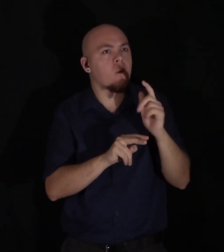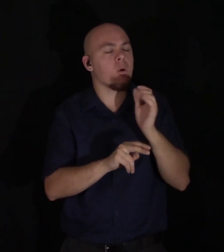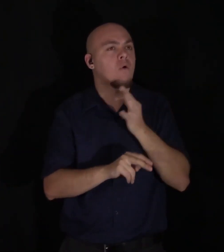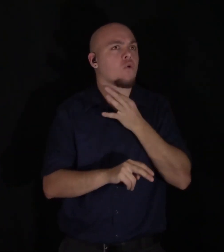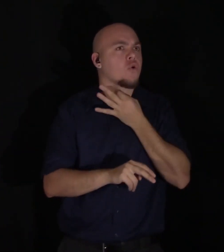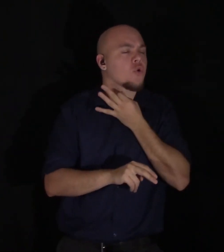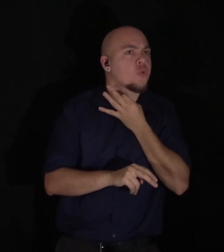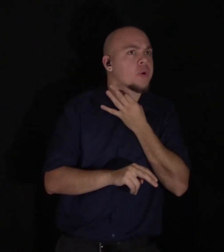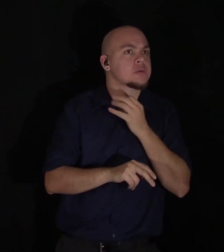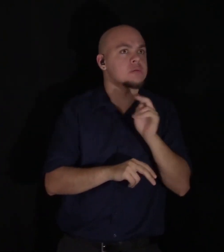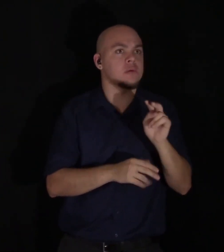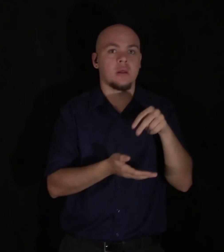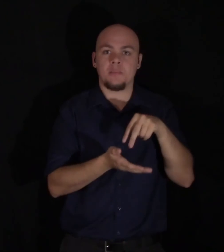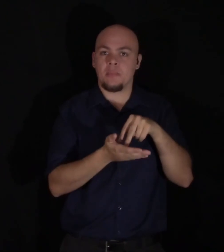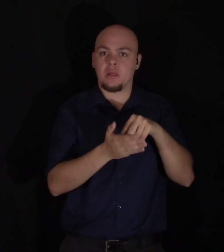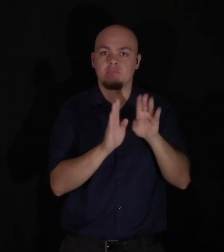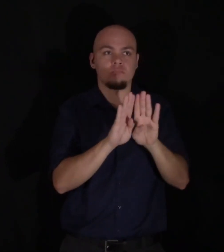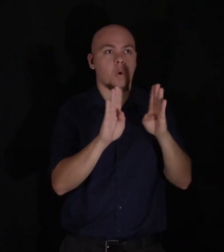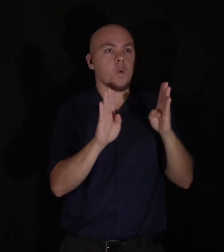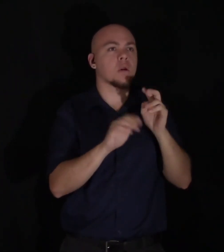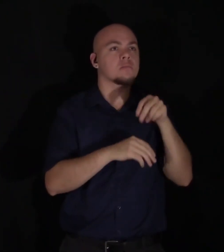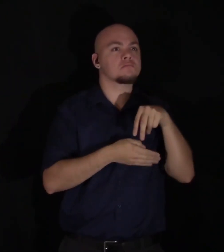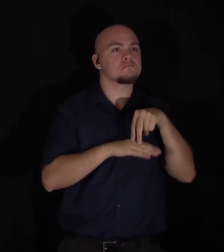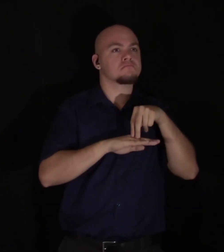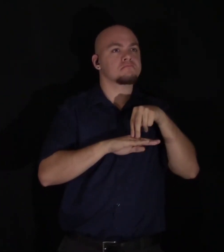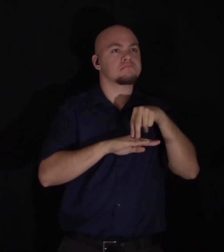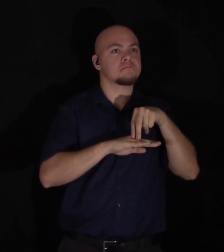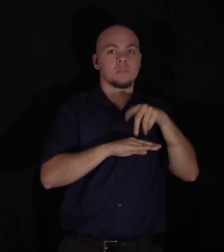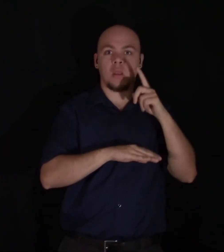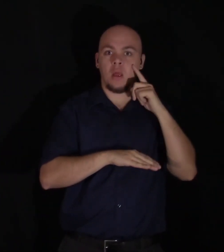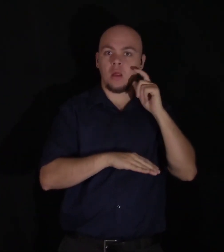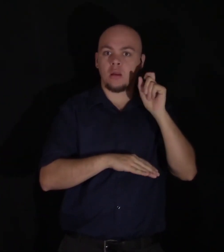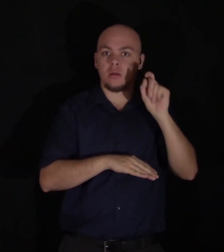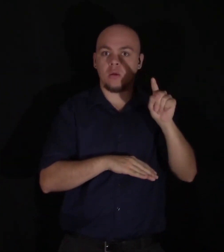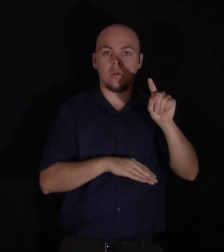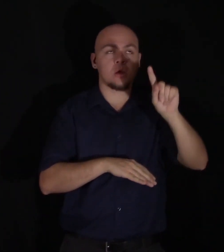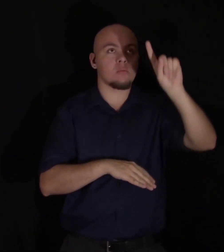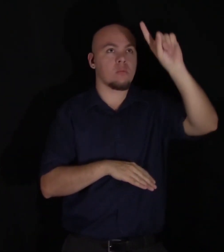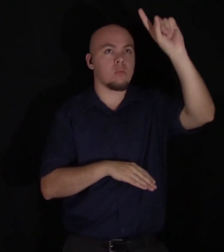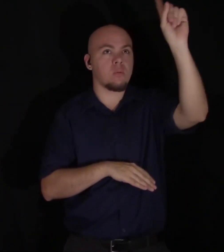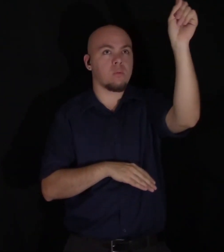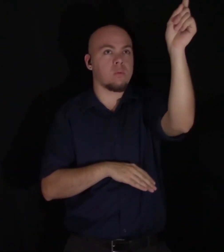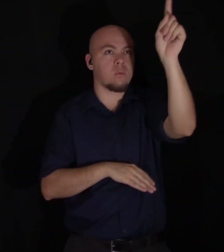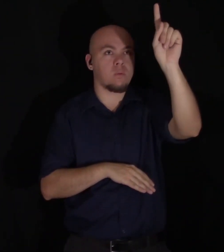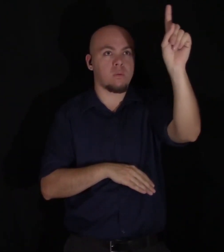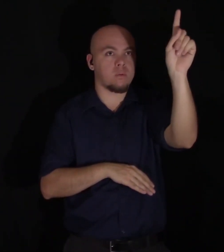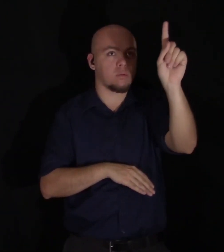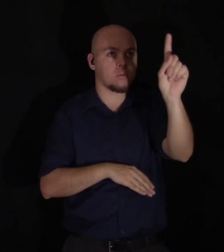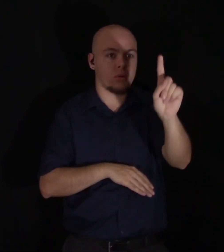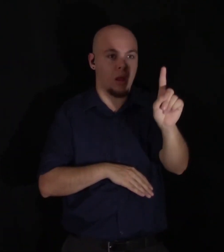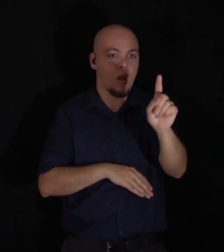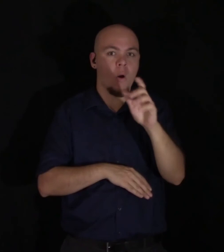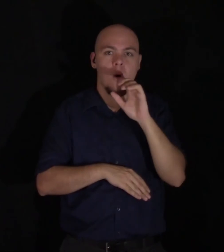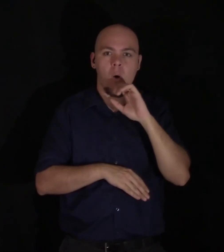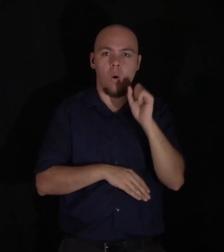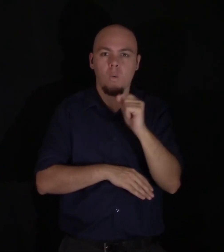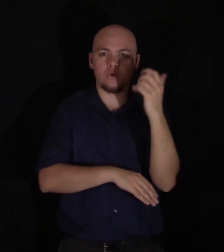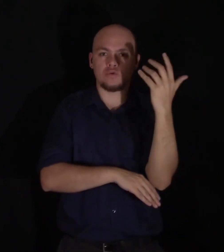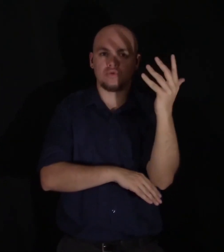As I stood at the door, on a sudden I beheld a stream of fire issue from an old and beautiful oak which stood about twenty yards from